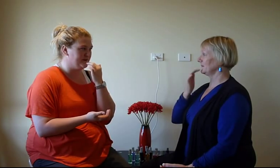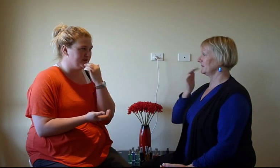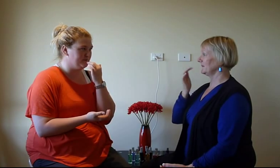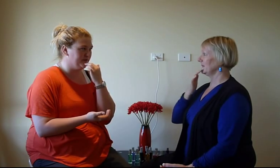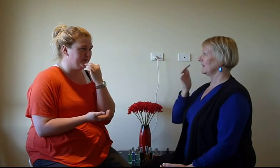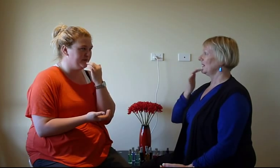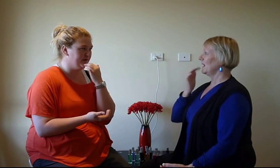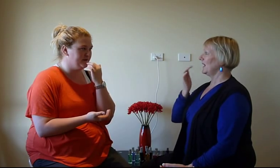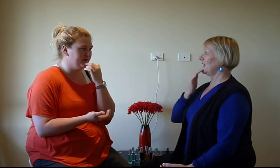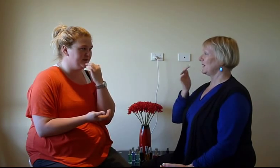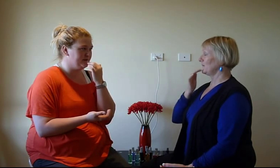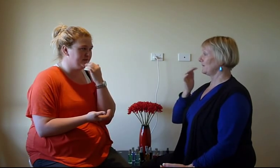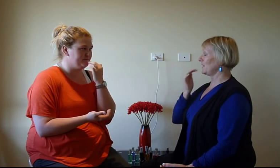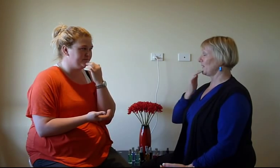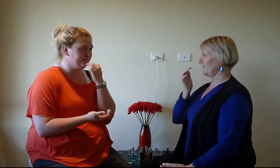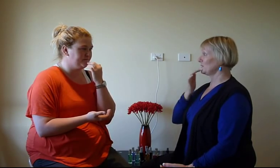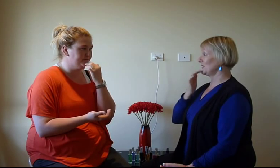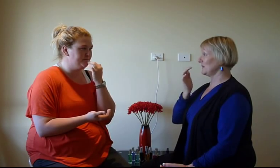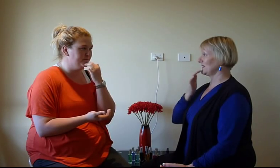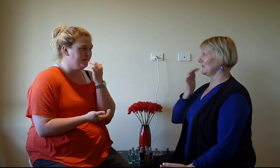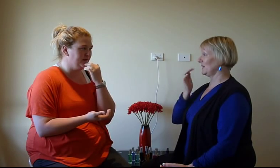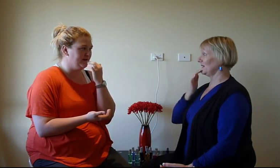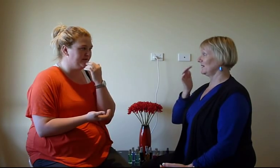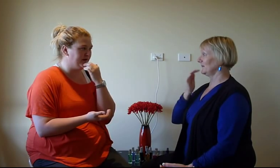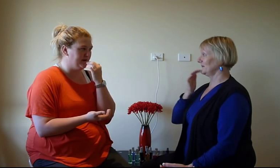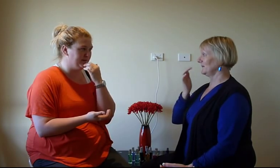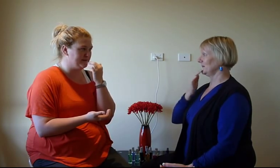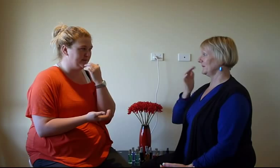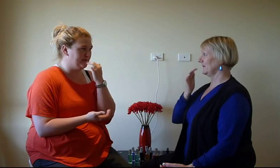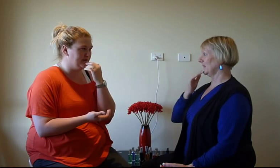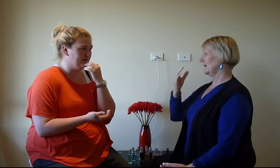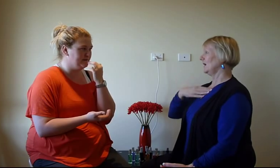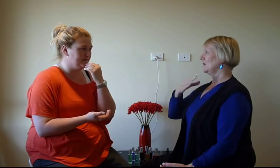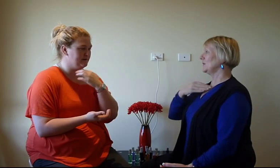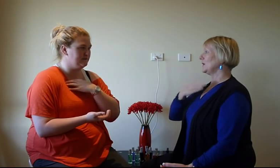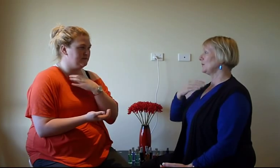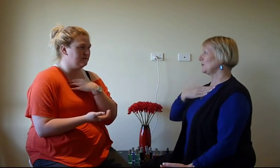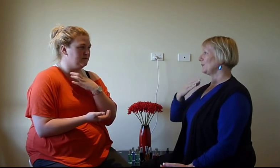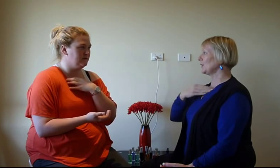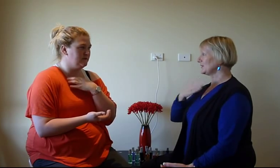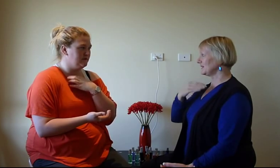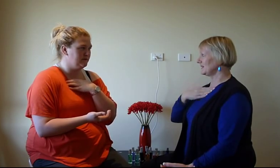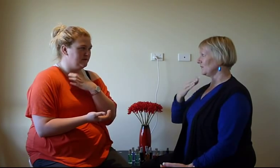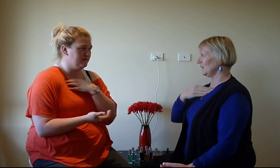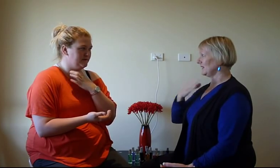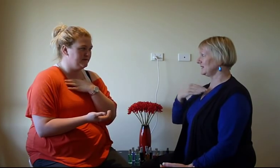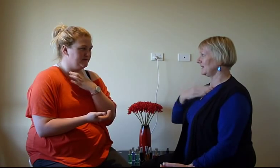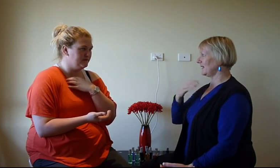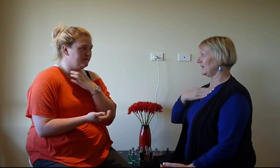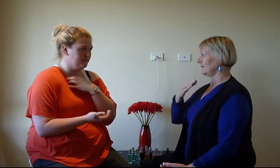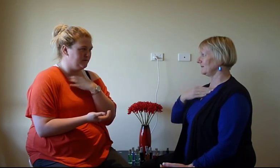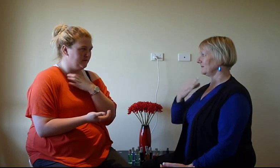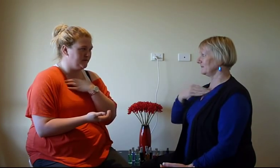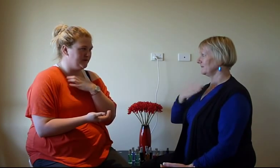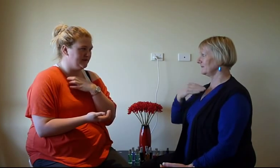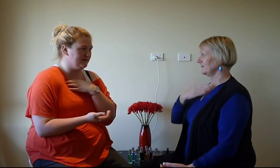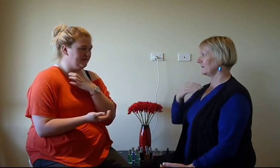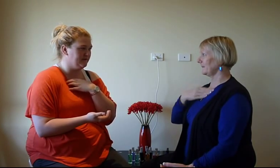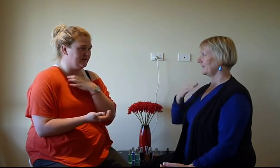disappointment. And I felt it in my stomach. And I felt it in my stomach. Processing and releasing that now. But I'm processing and releasing